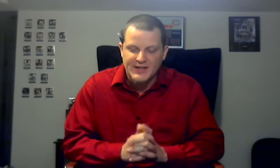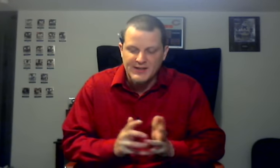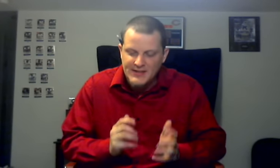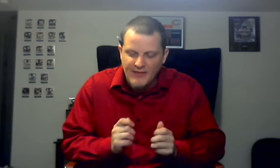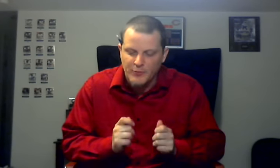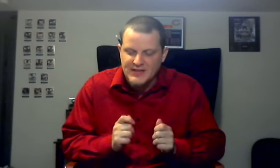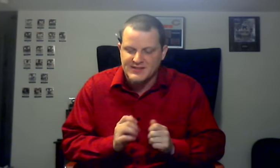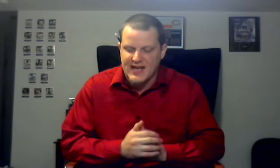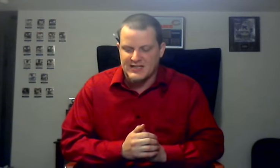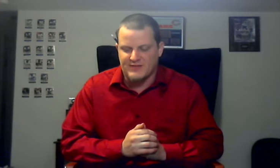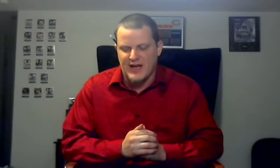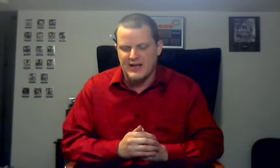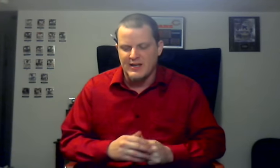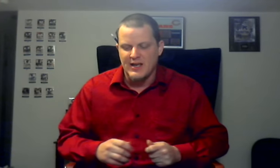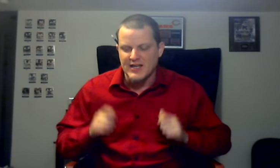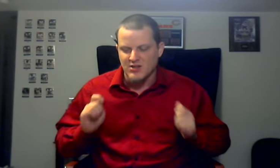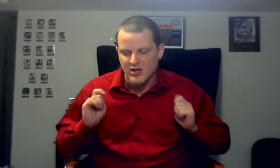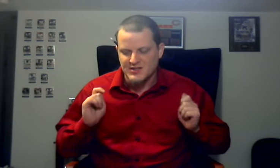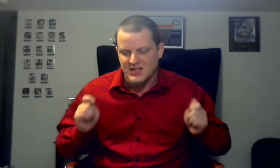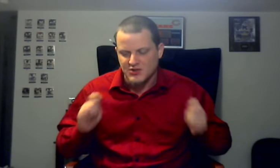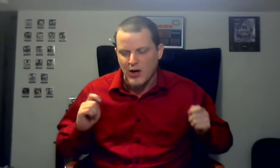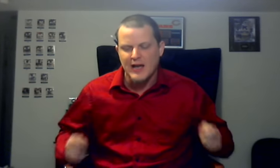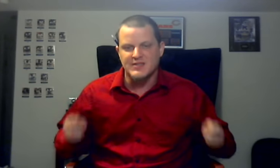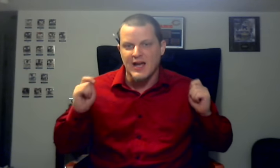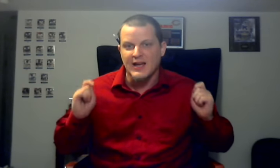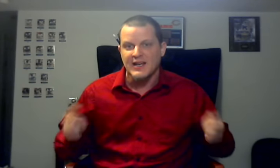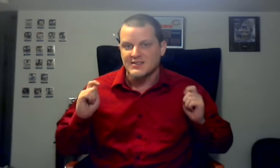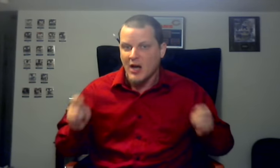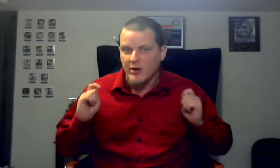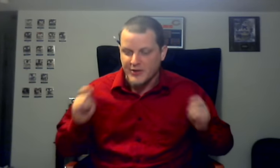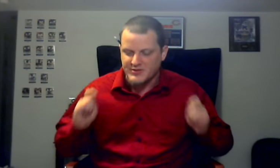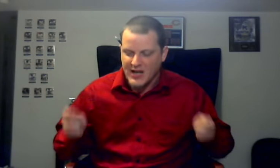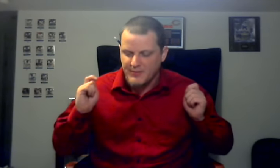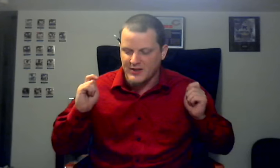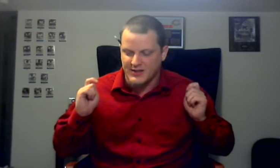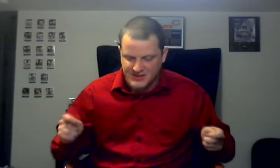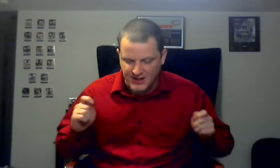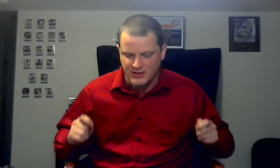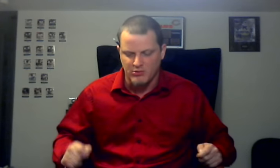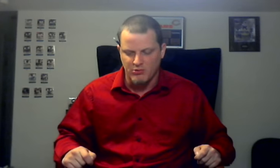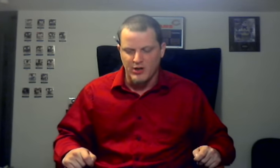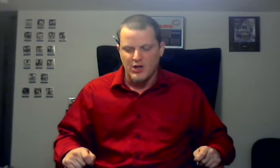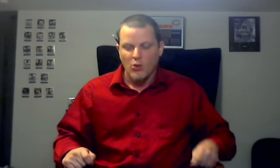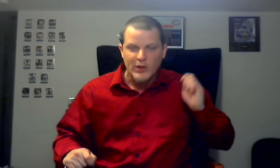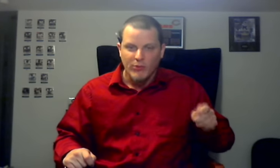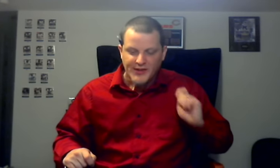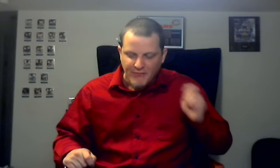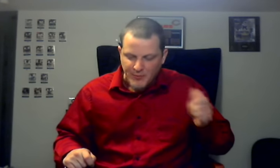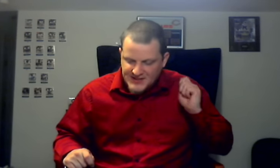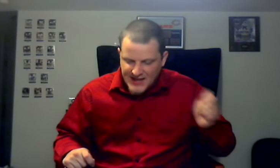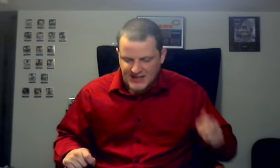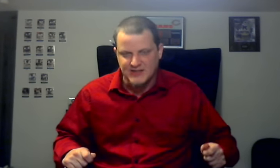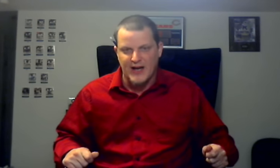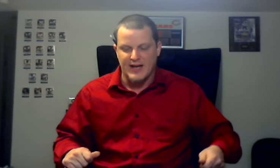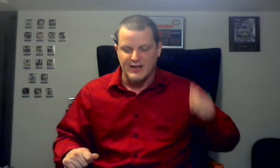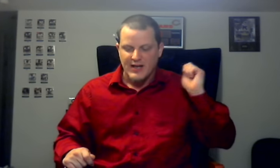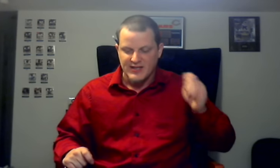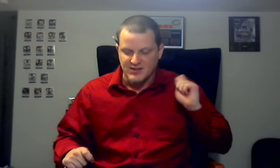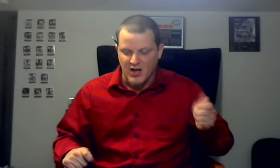we can never be satisfied as long as these crimes against our entertainment continue. We will never be satisfied as long